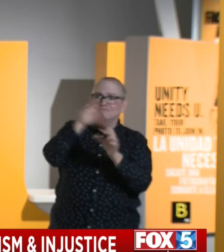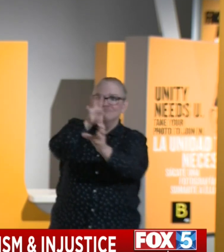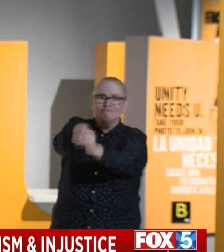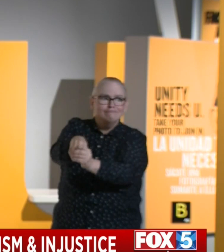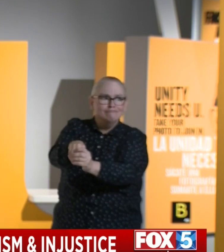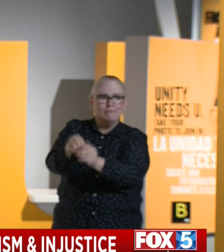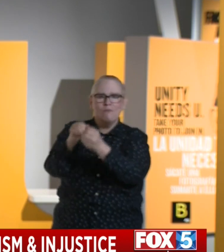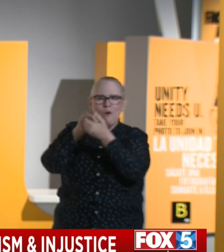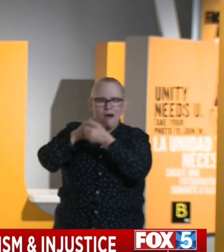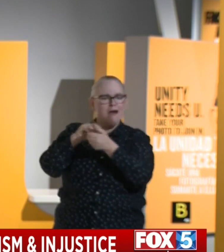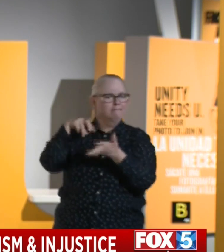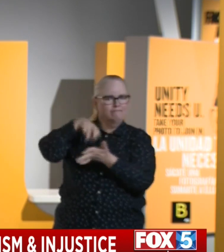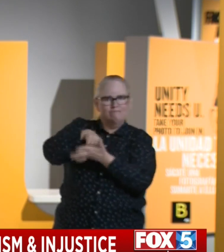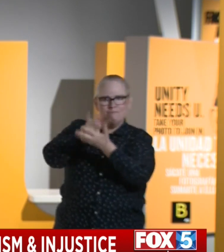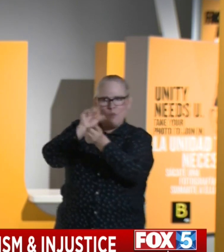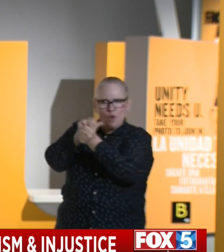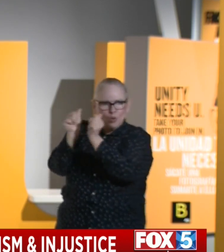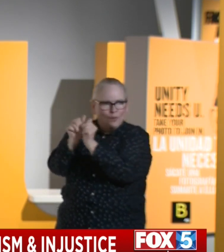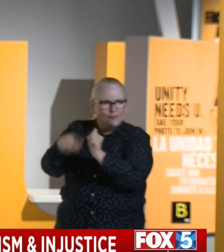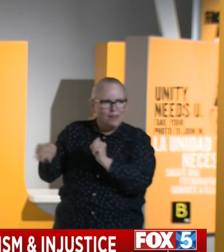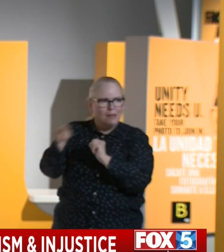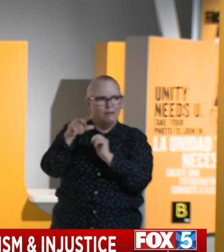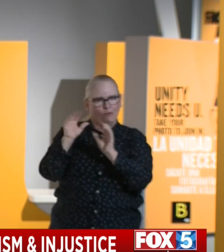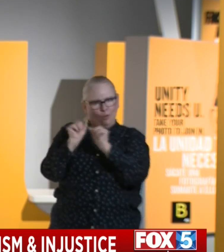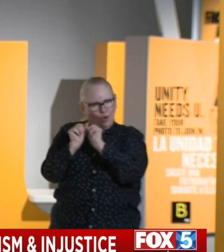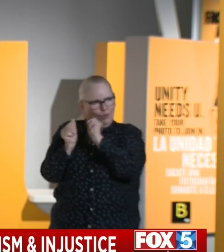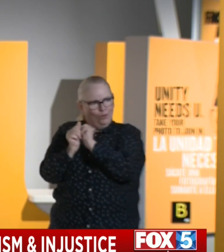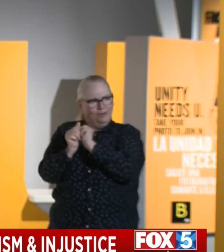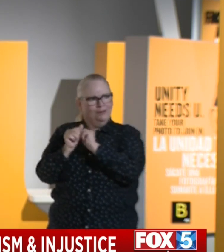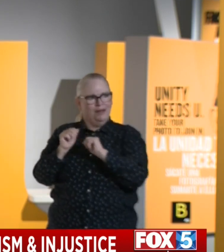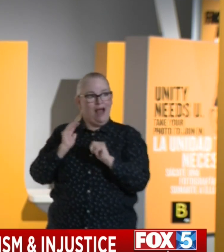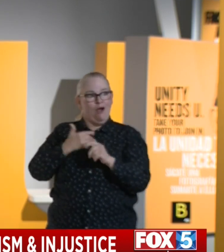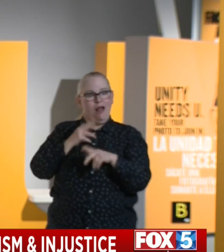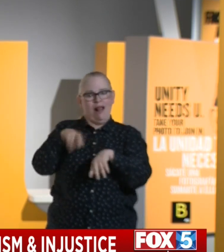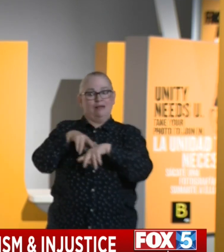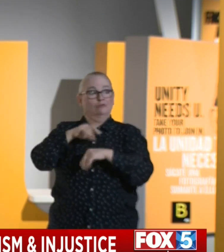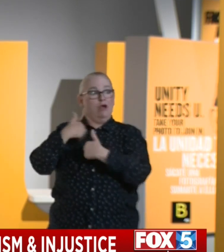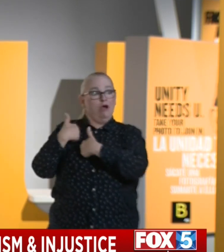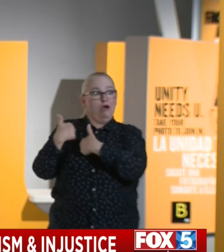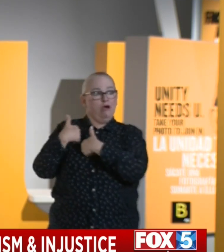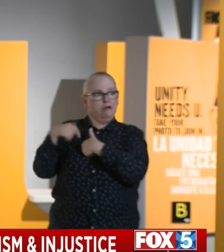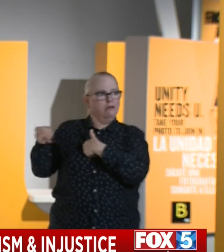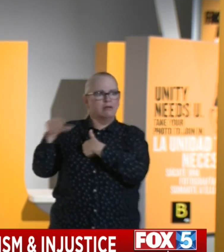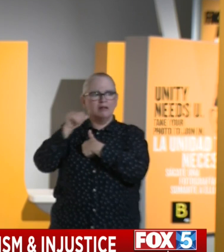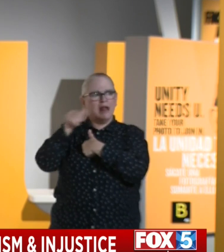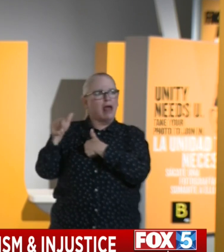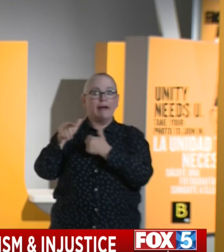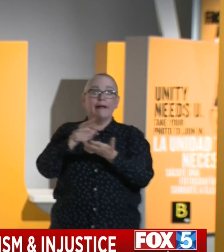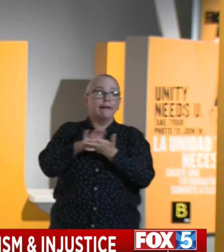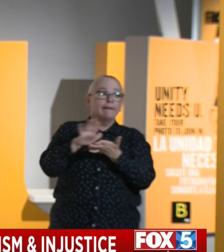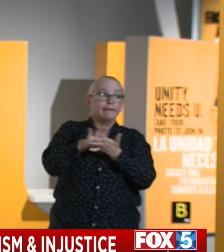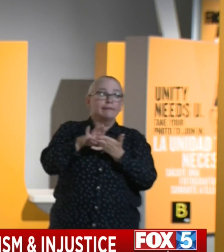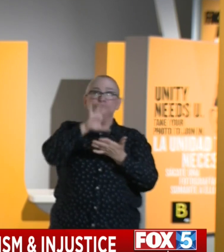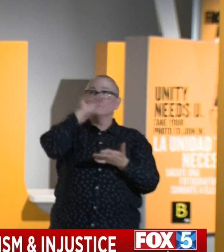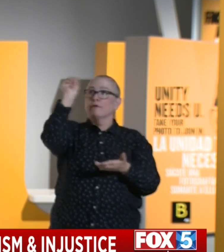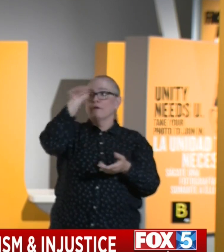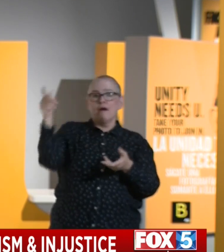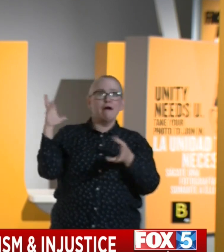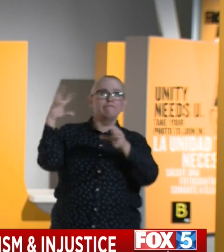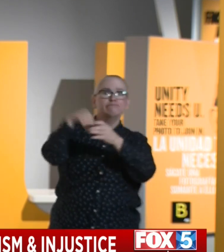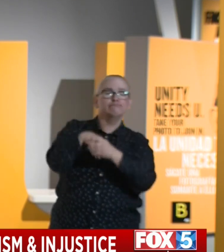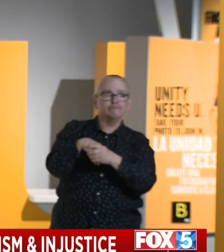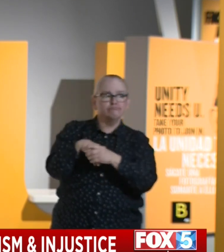with protesters, members of our own National Guard, not just cleaning up graffiti here in Northern California, but in Southern California,